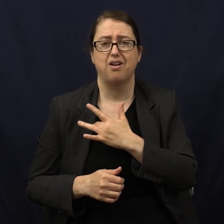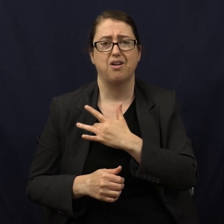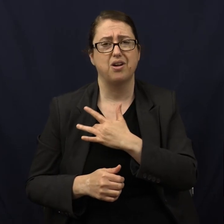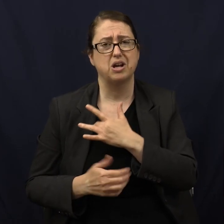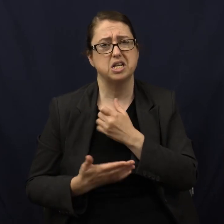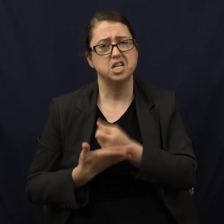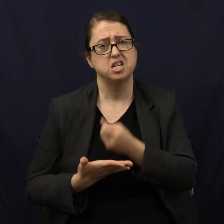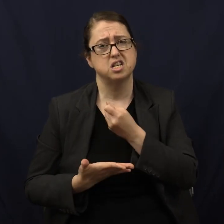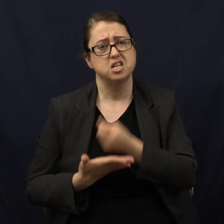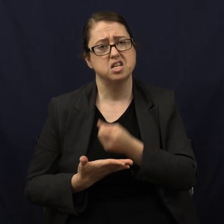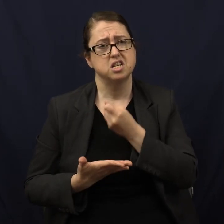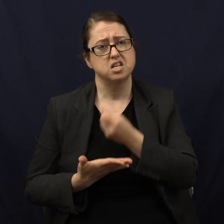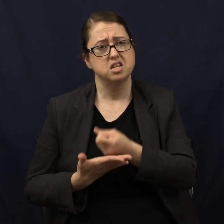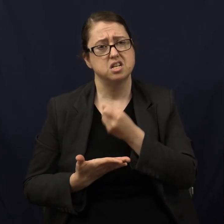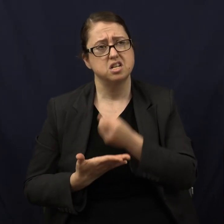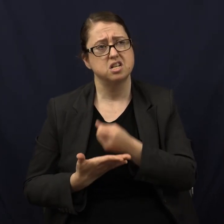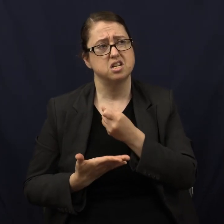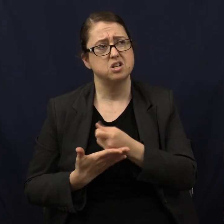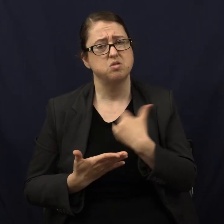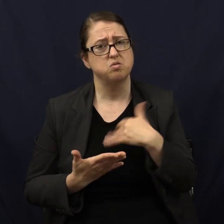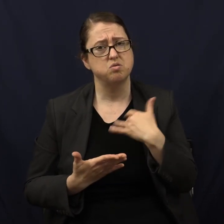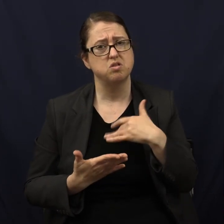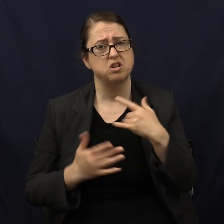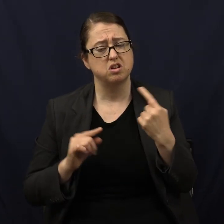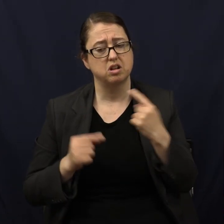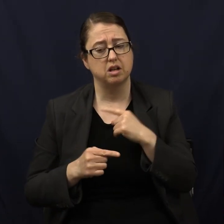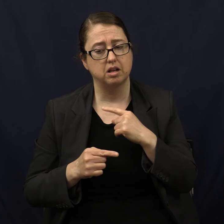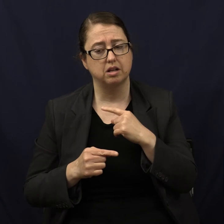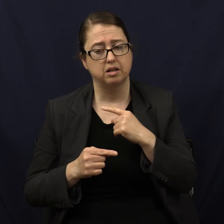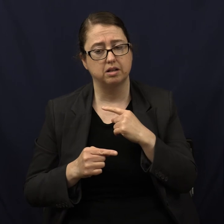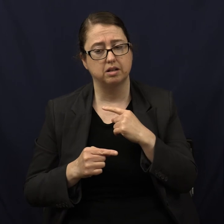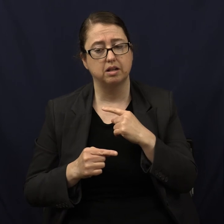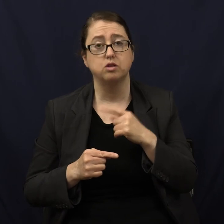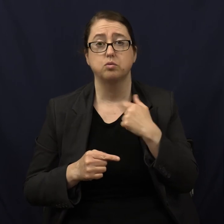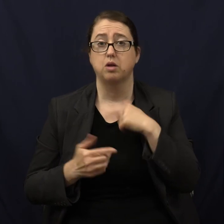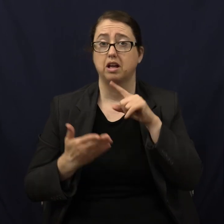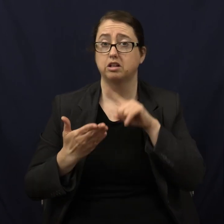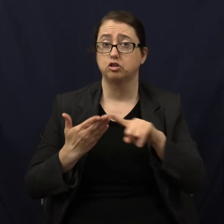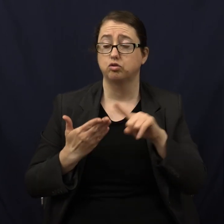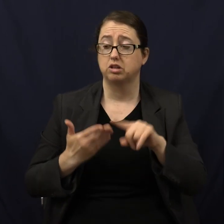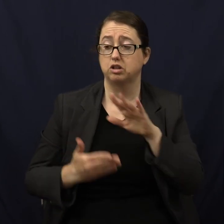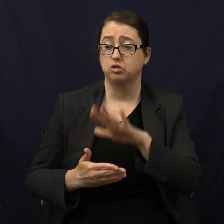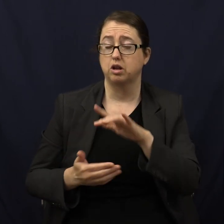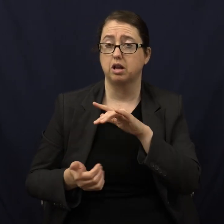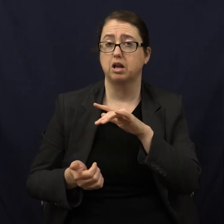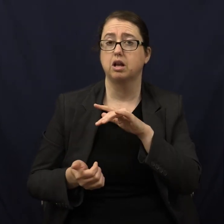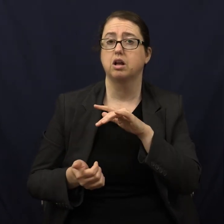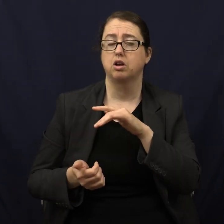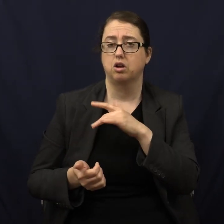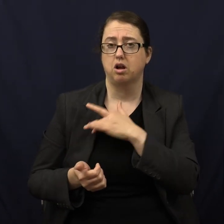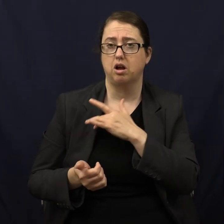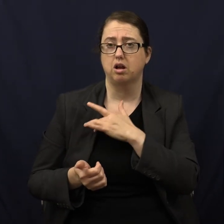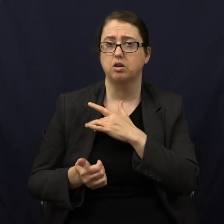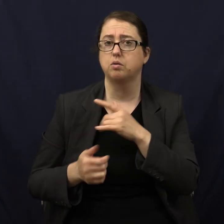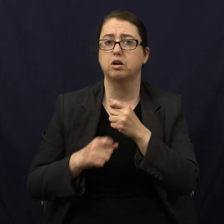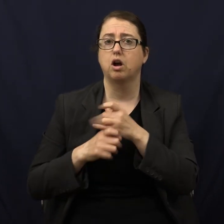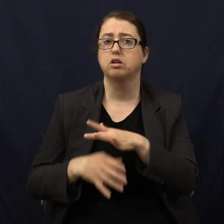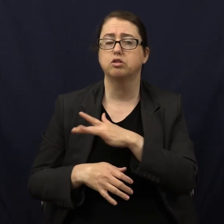been pounding for the last couple months. I checked her pulse, atrial fibrillation. What caused her blindness?